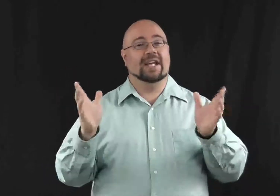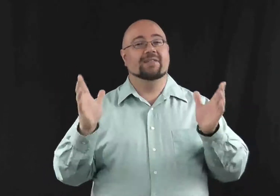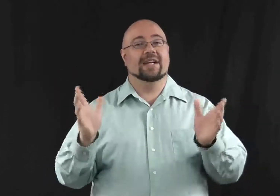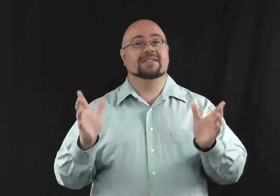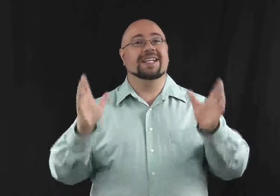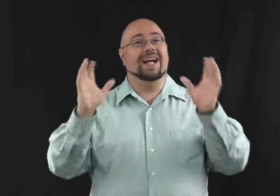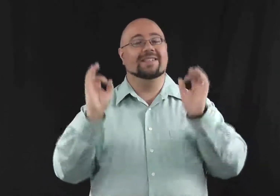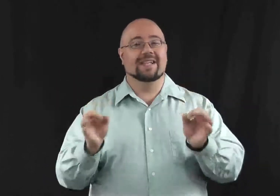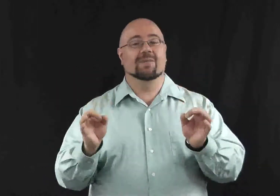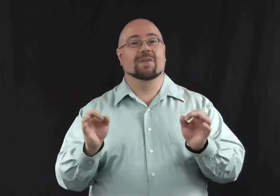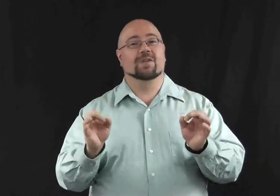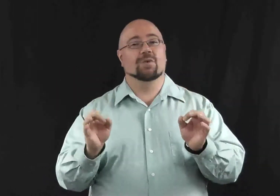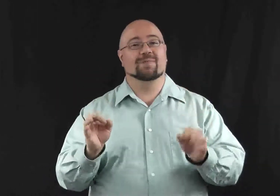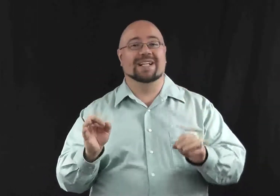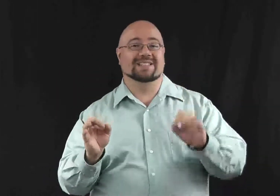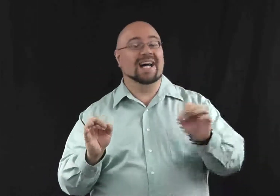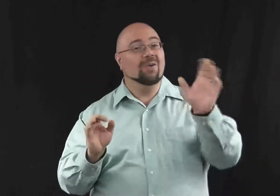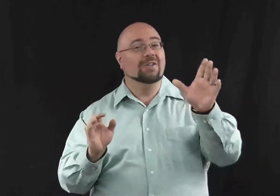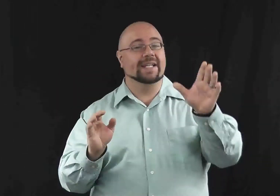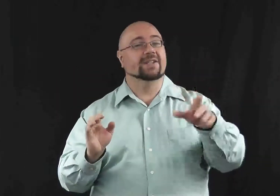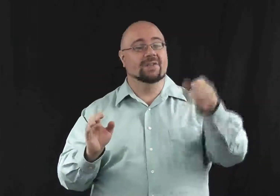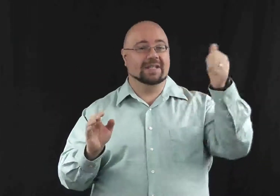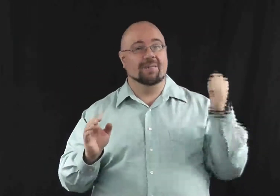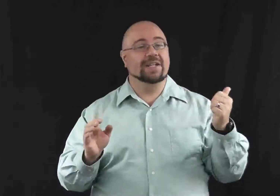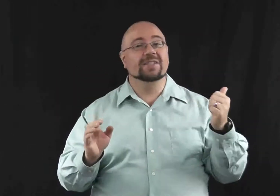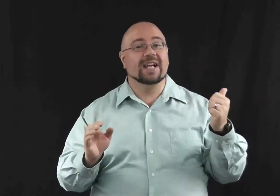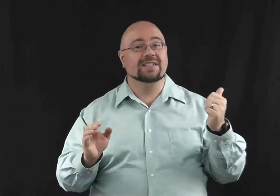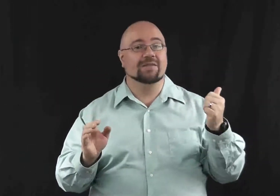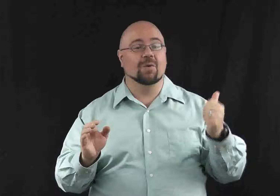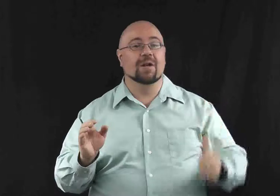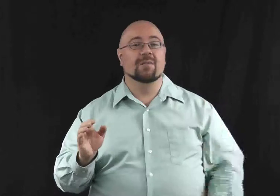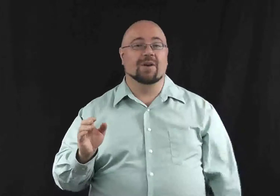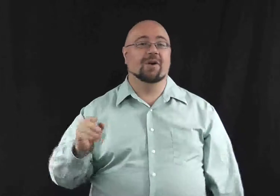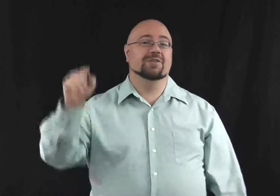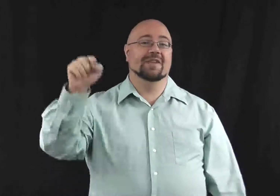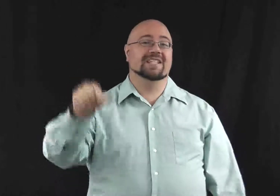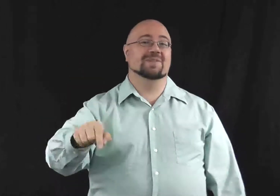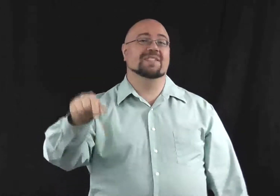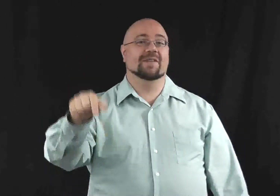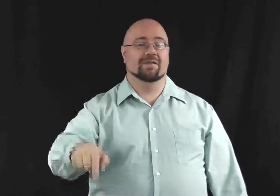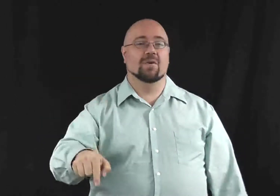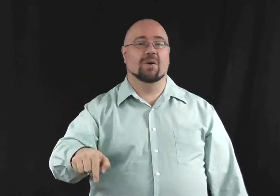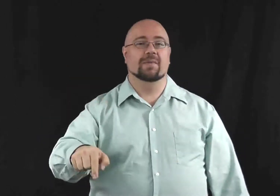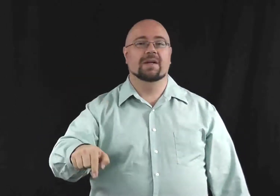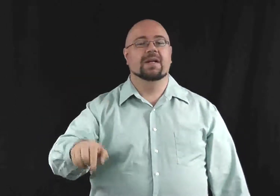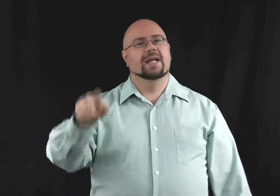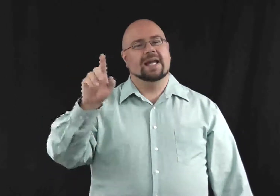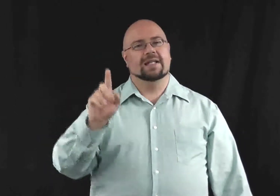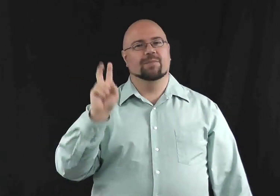custody ID number that corresponds not only to the company you're testing for but also to that specific form. Number two.